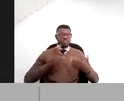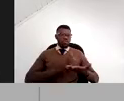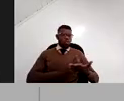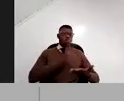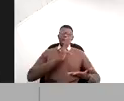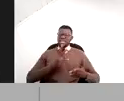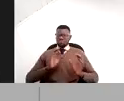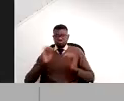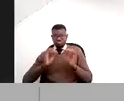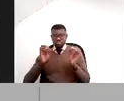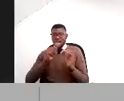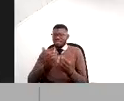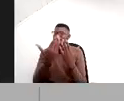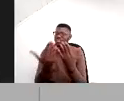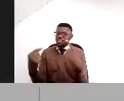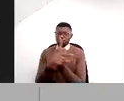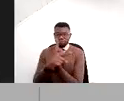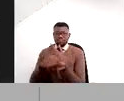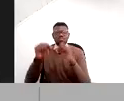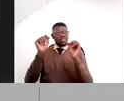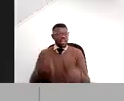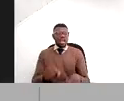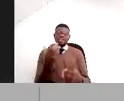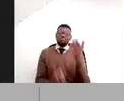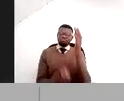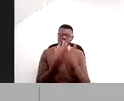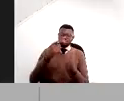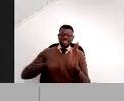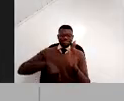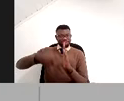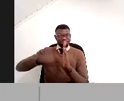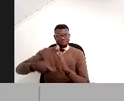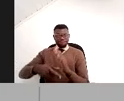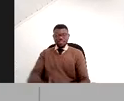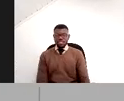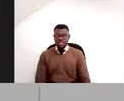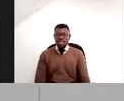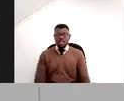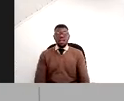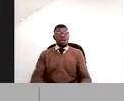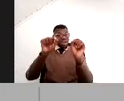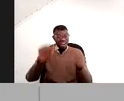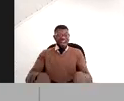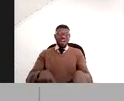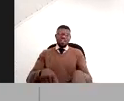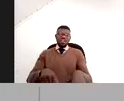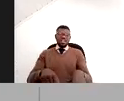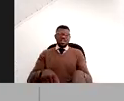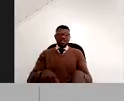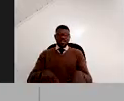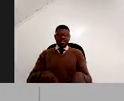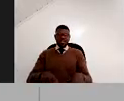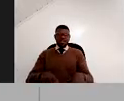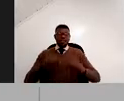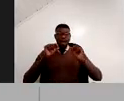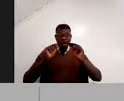is other goods, which can be produced industrially cheaper than we can. So then we possibly can